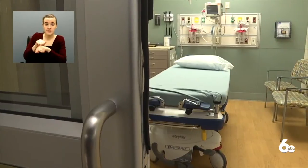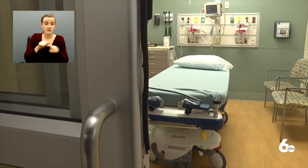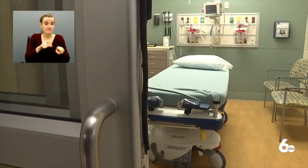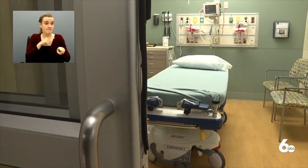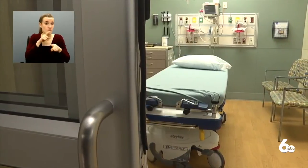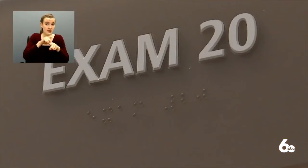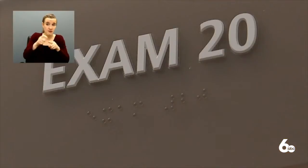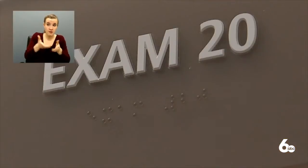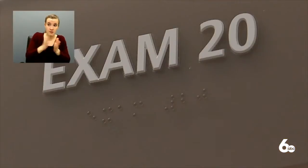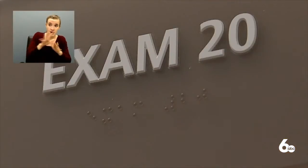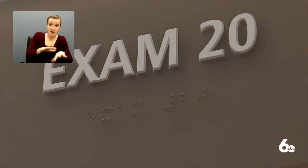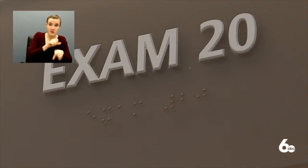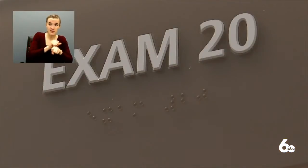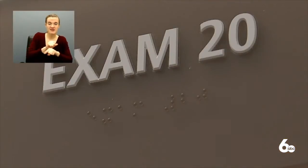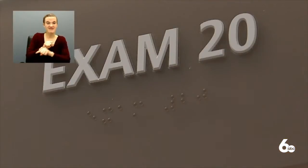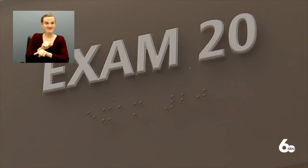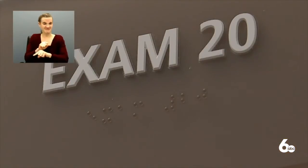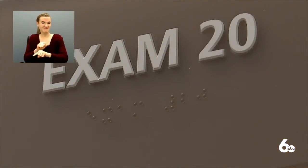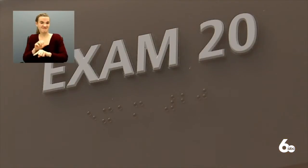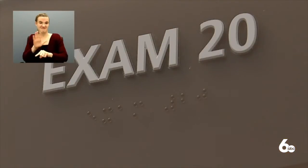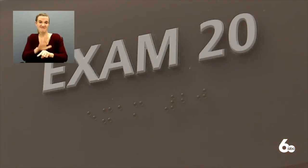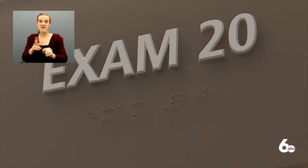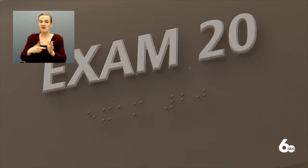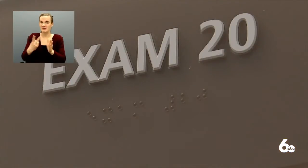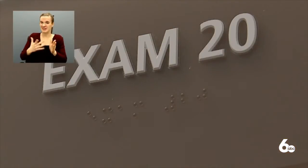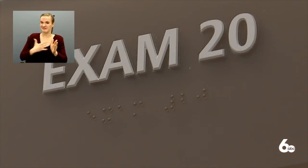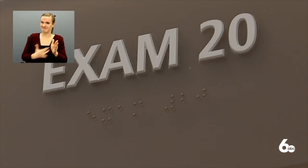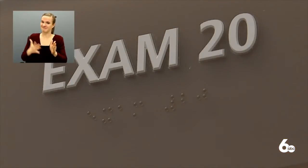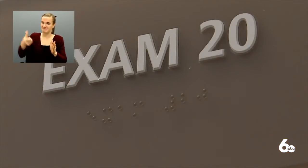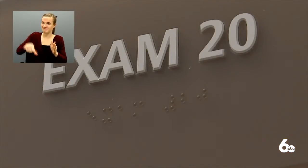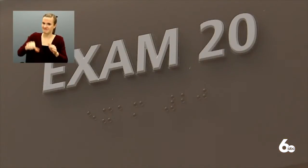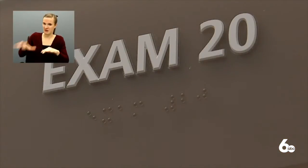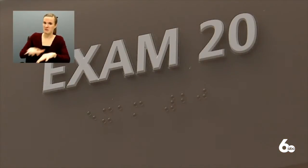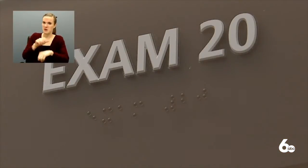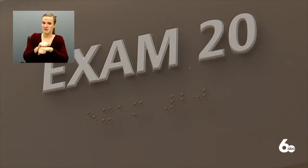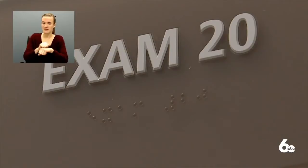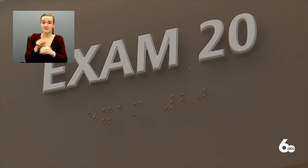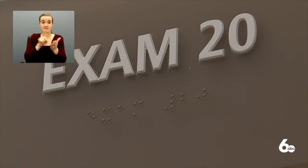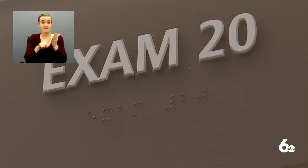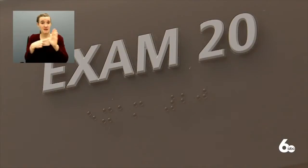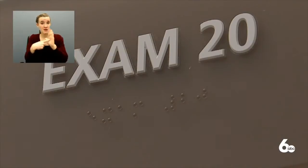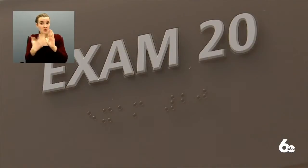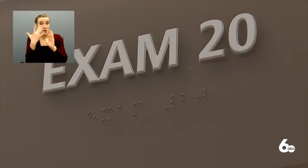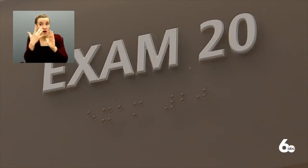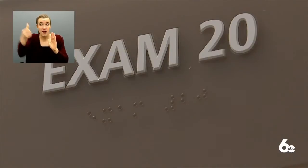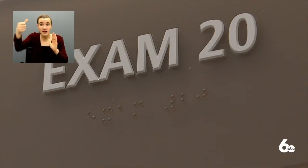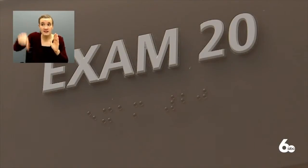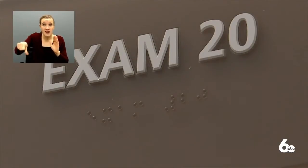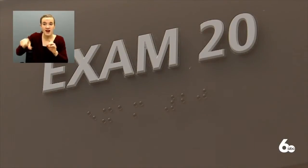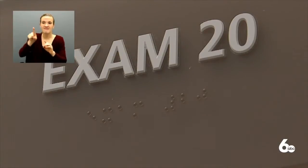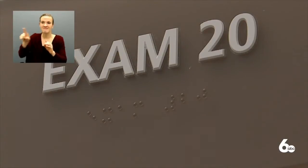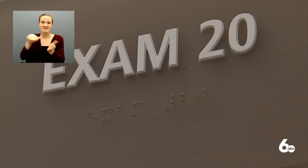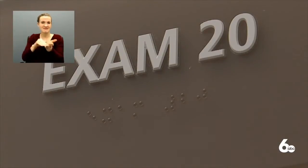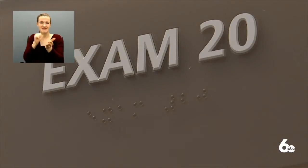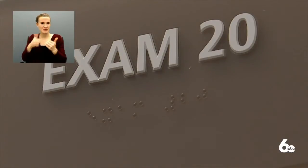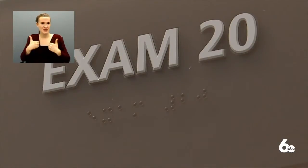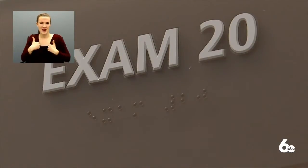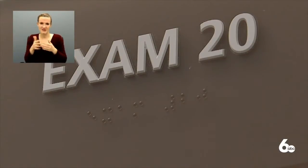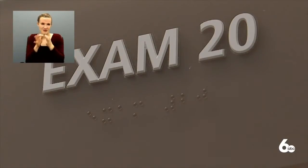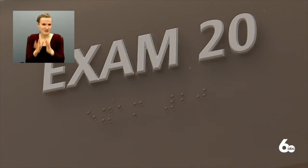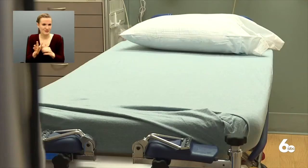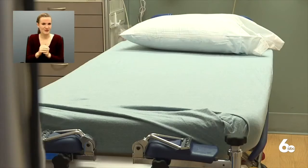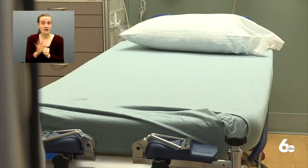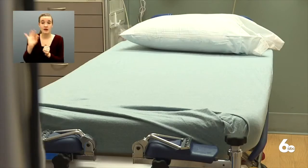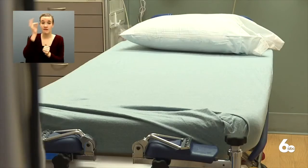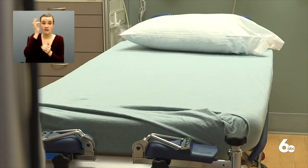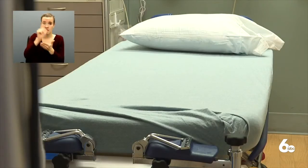to be denied an appointment. Researchers found much of that denial comes from not having an interpreter available. According to federal law,